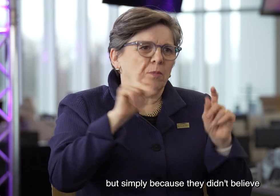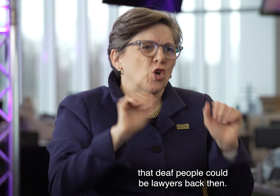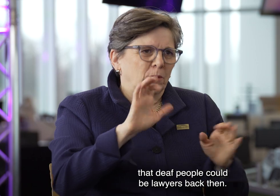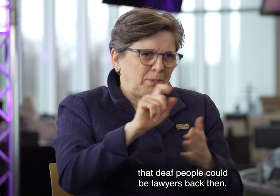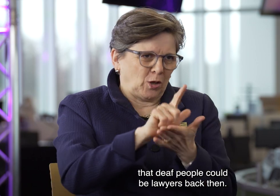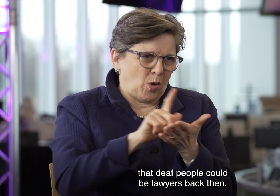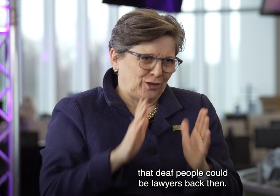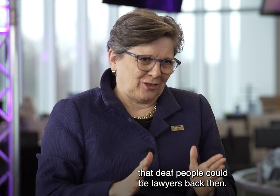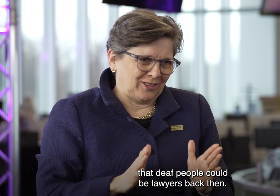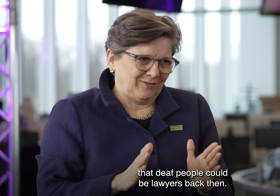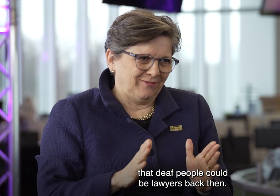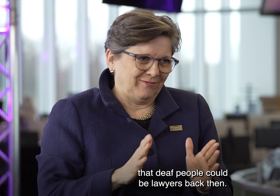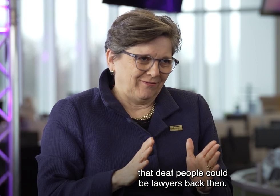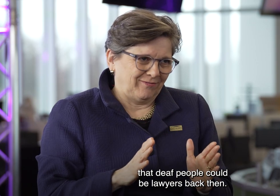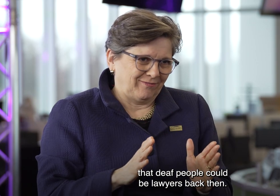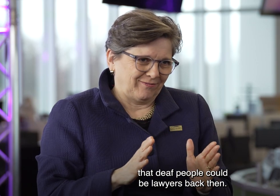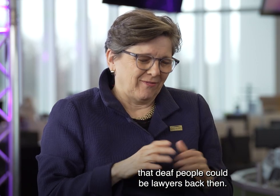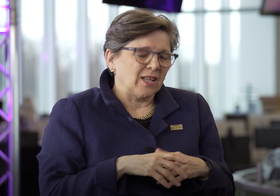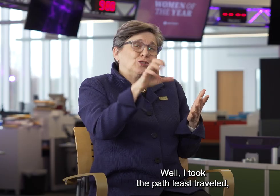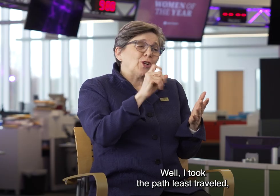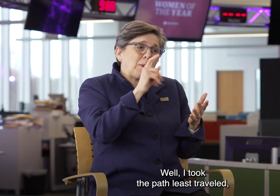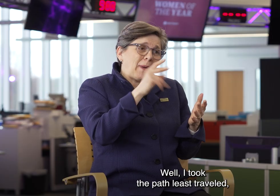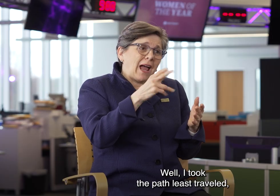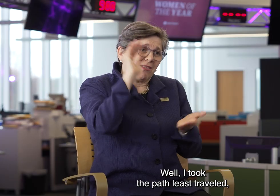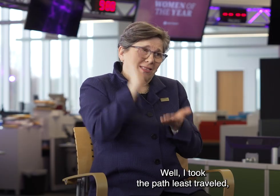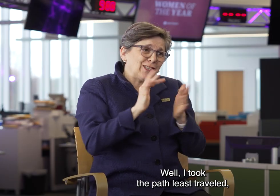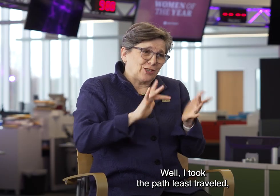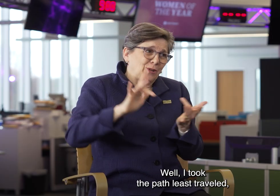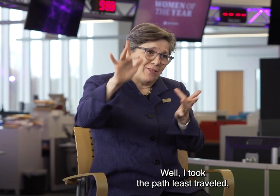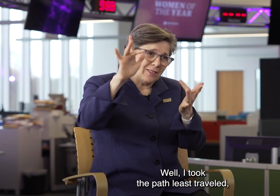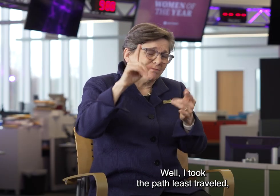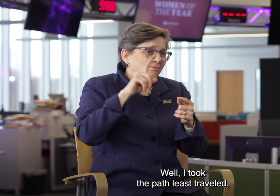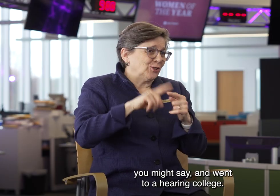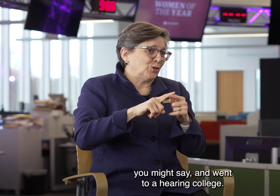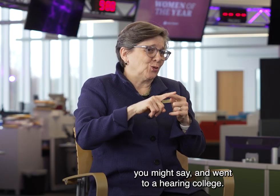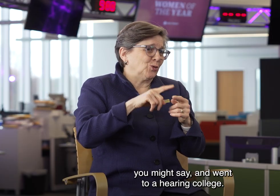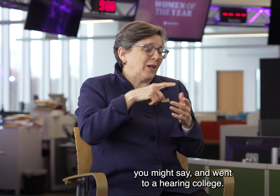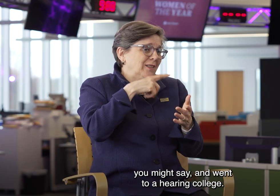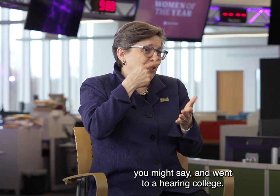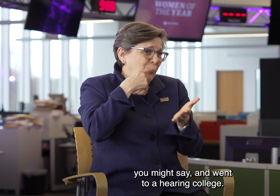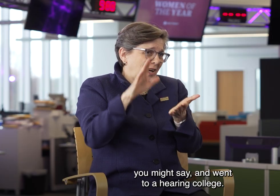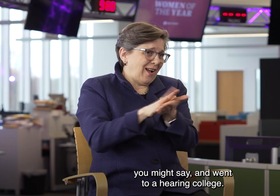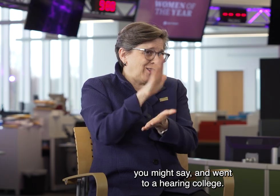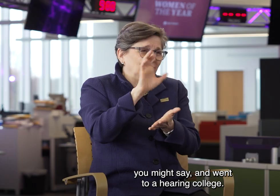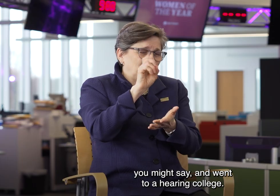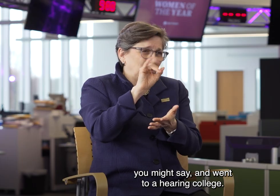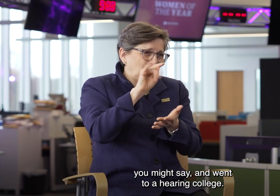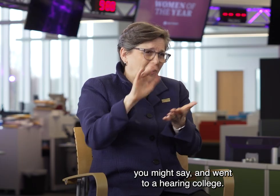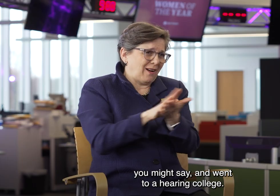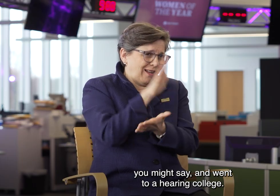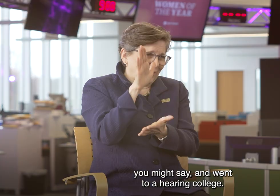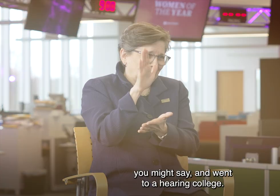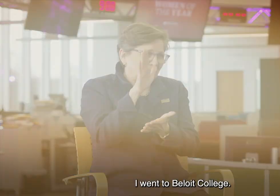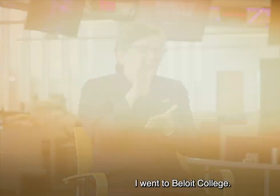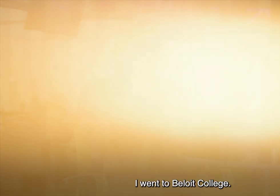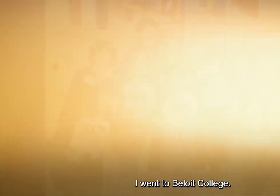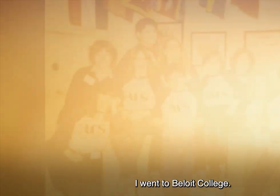believe that Deaf people could be lawyers back then. Well, I took the path least traveled, you might say, and went to a hearing college. I went to Beloit